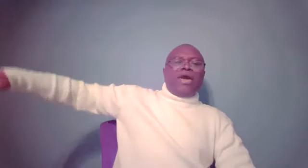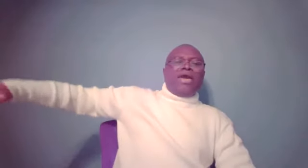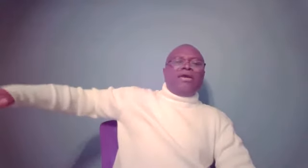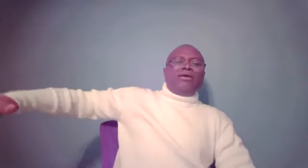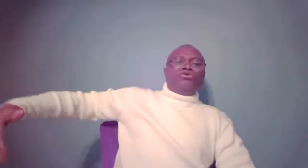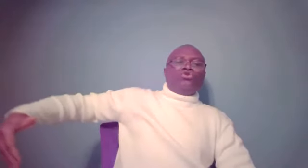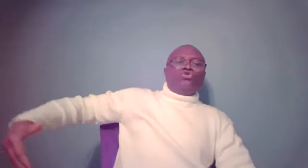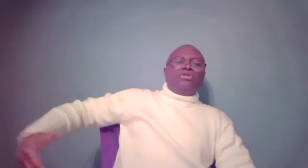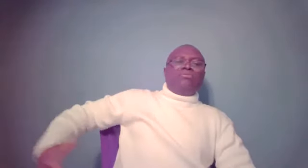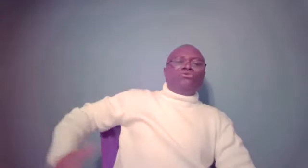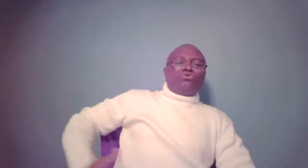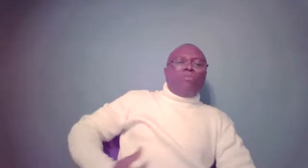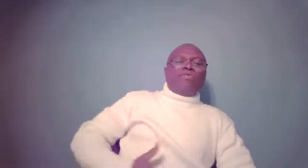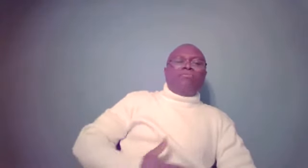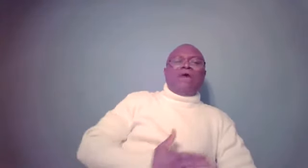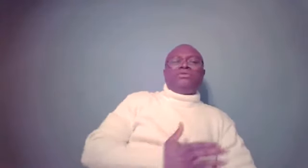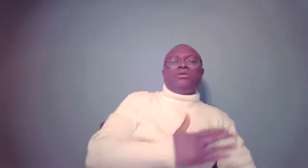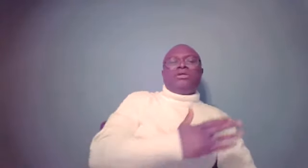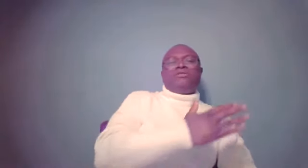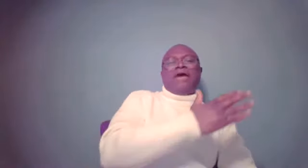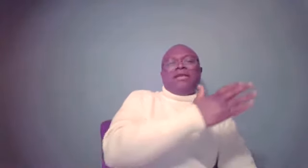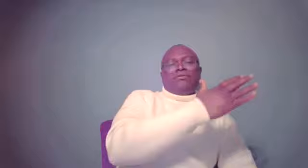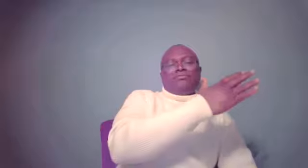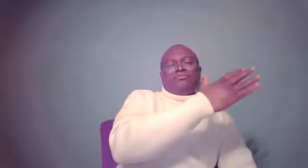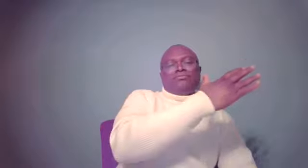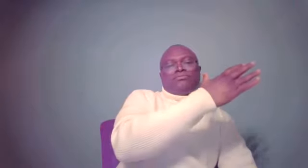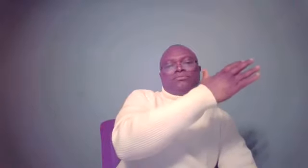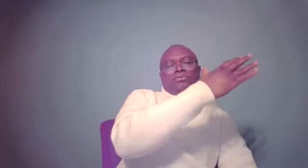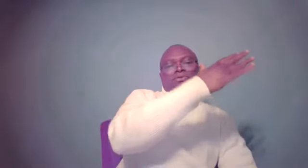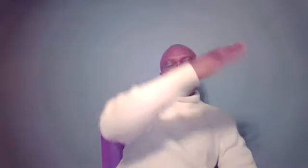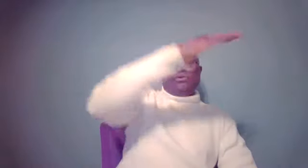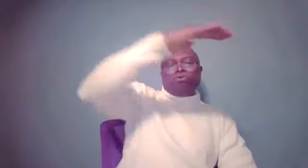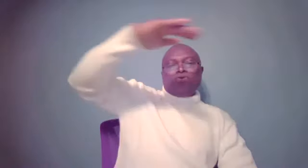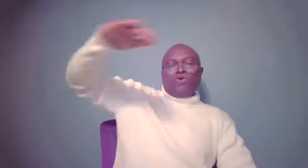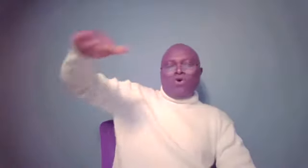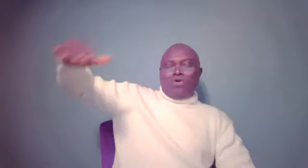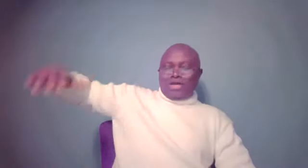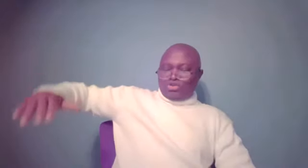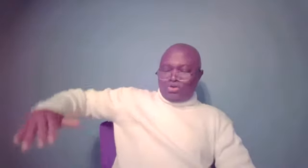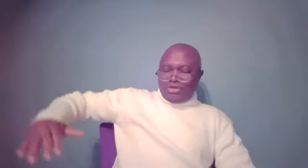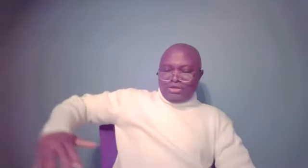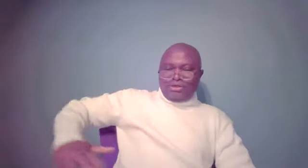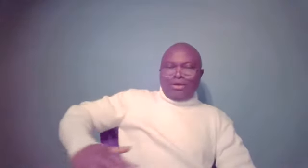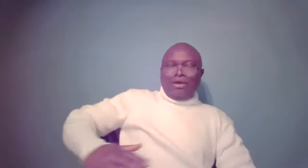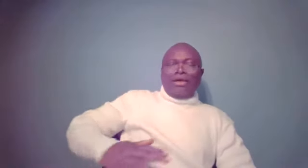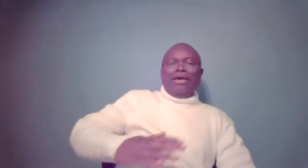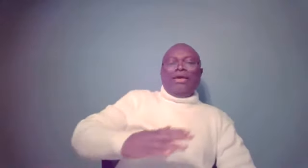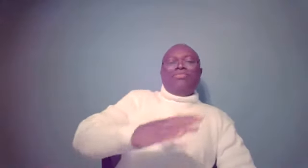to the top of the mountain is the valley. You go on that journey, you and